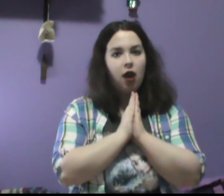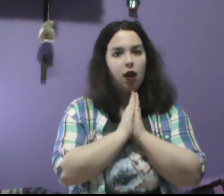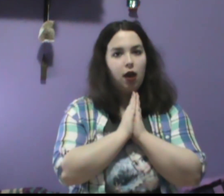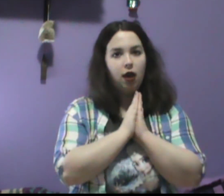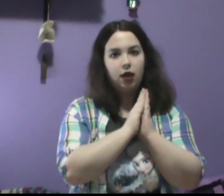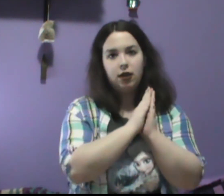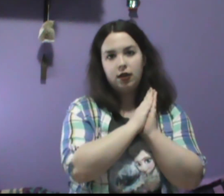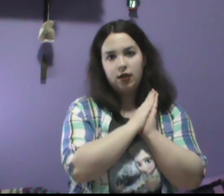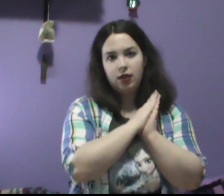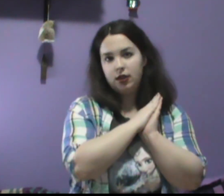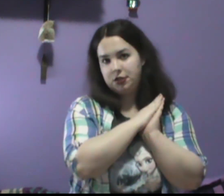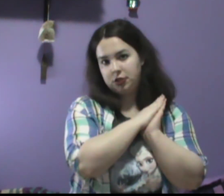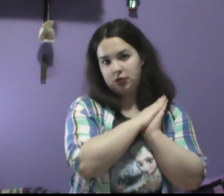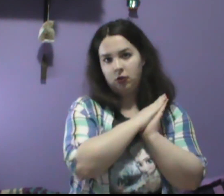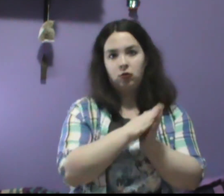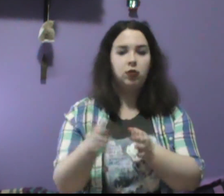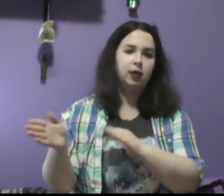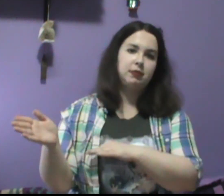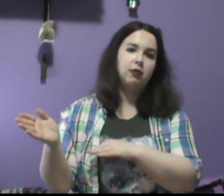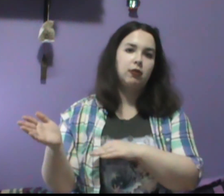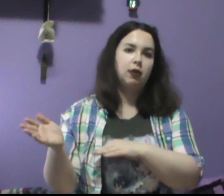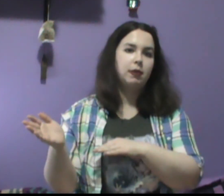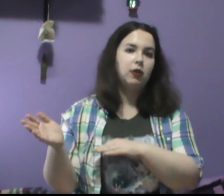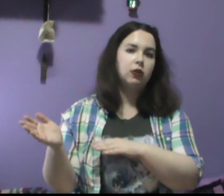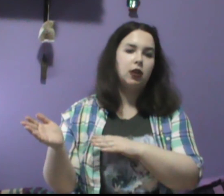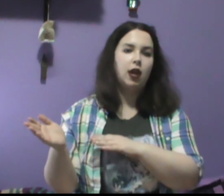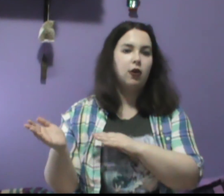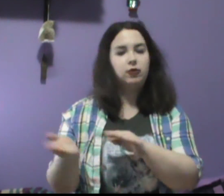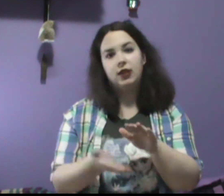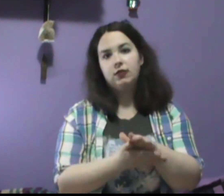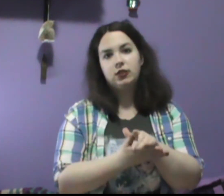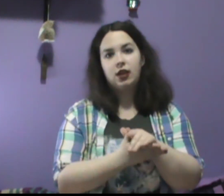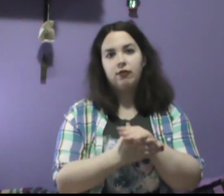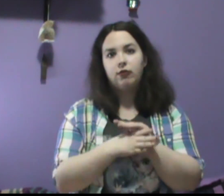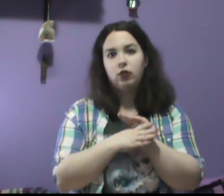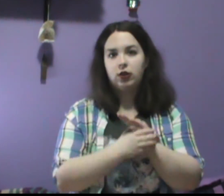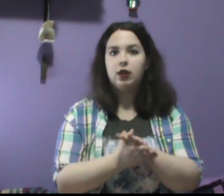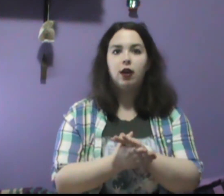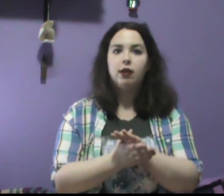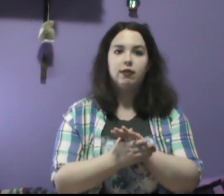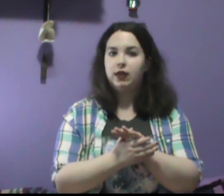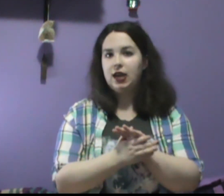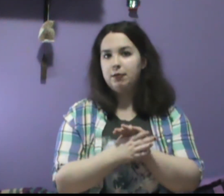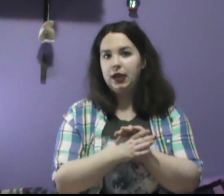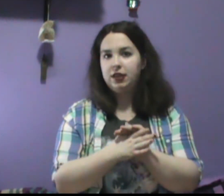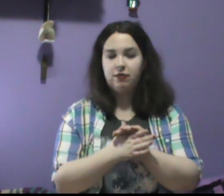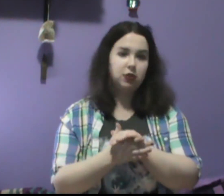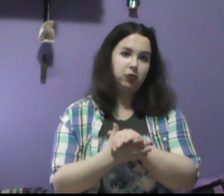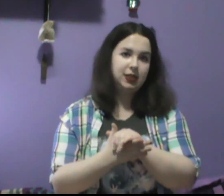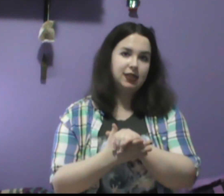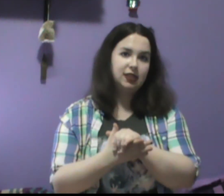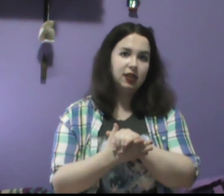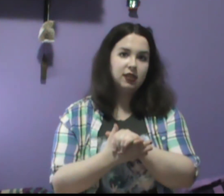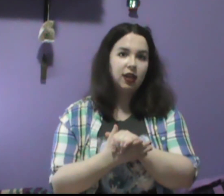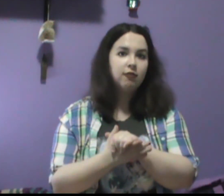uh, it's just a whole episode about how David's life could have gone if he had made different choices in his life.